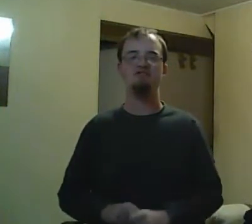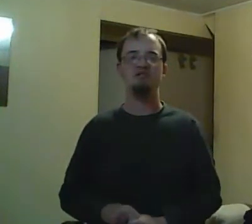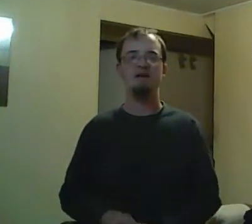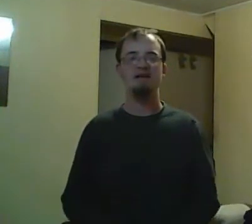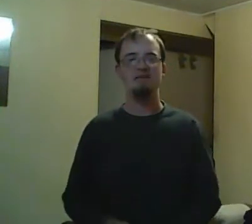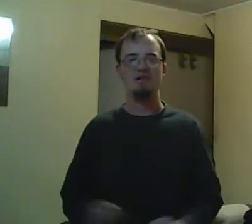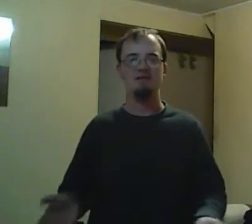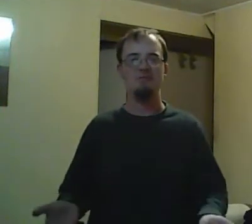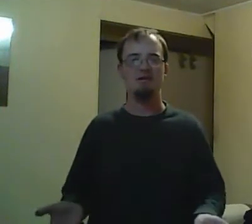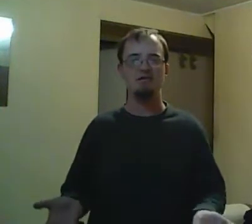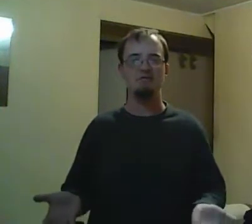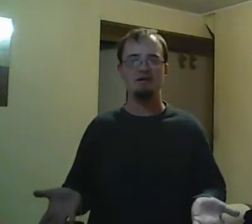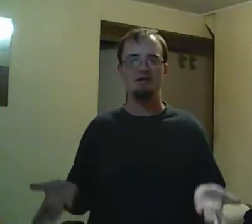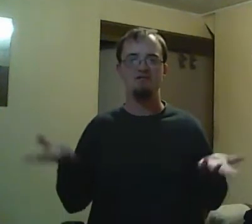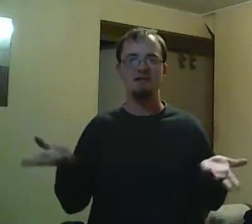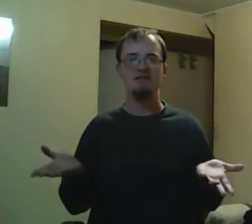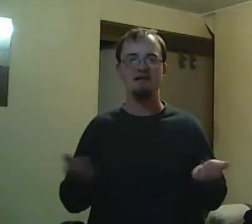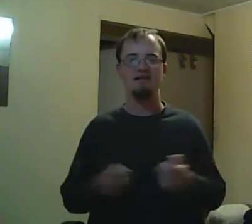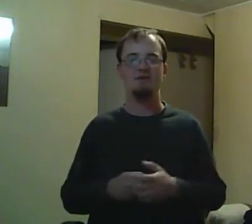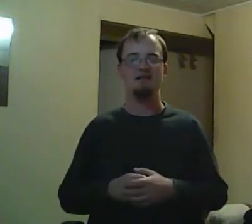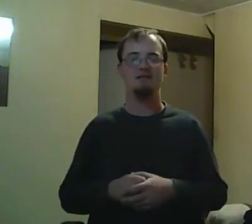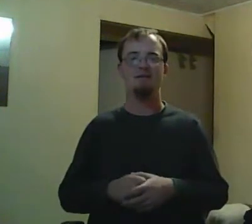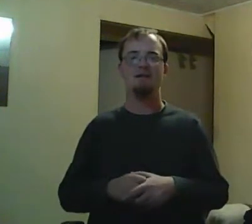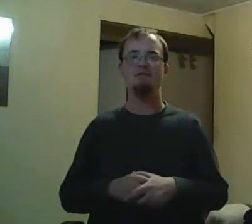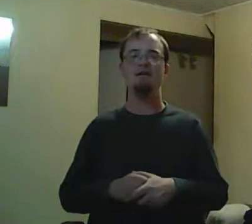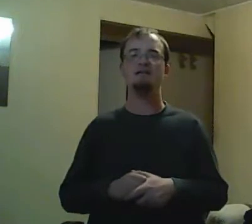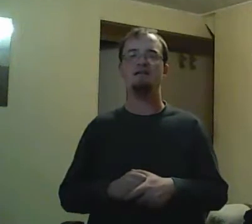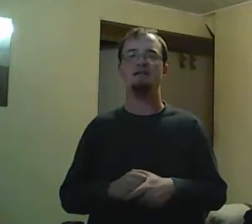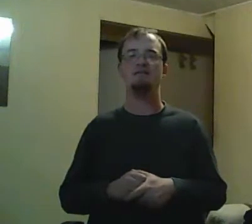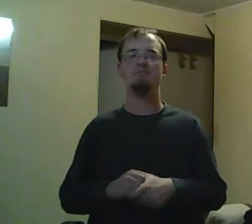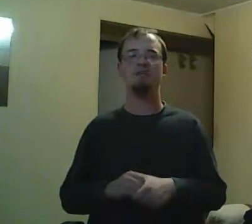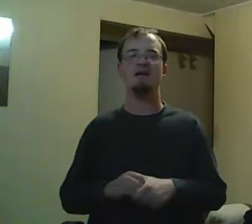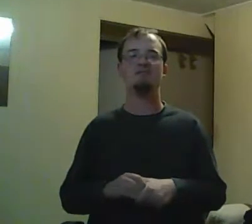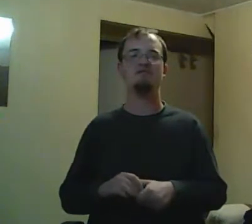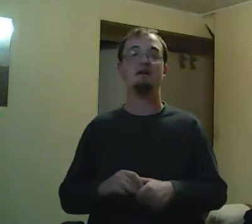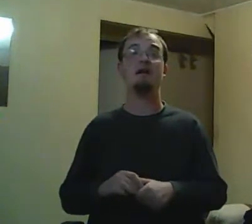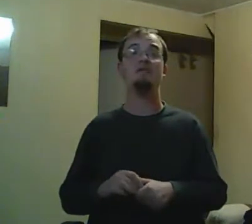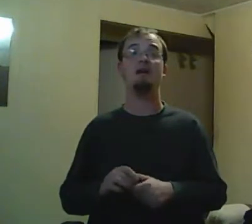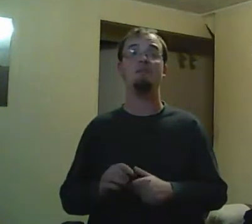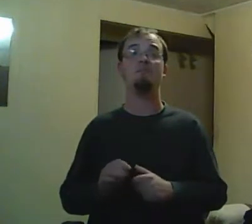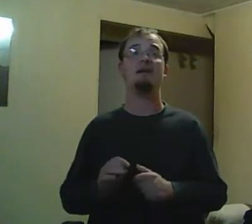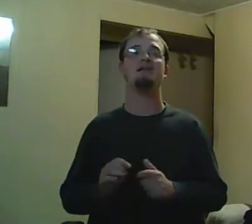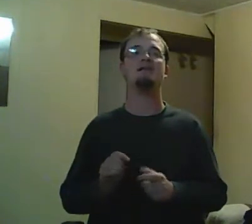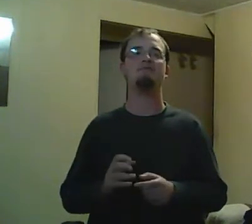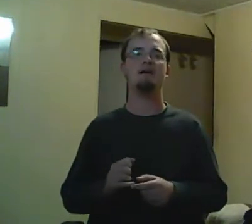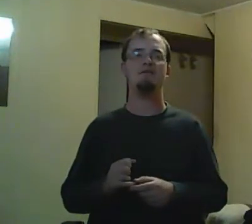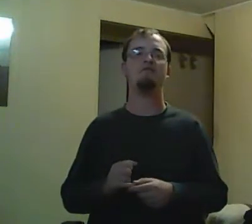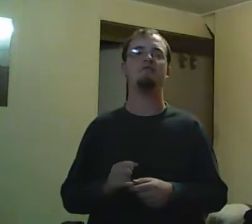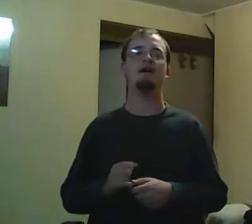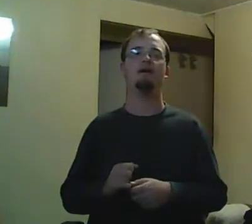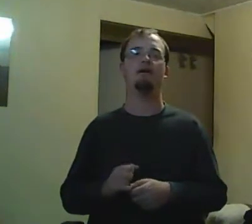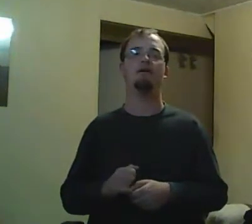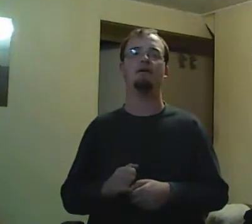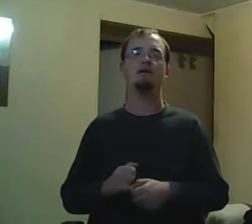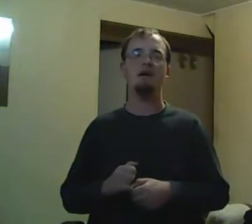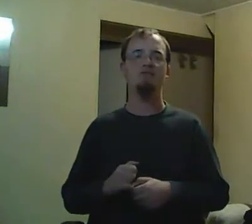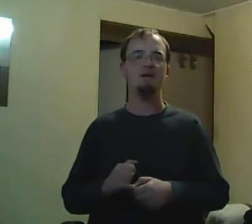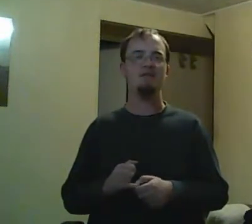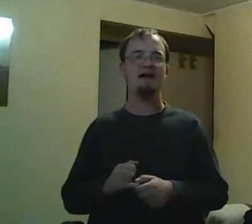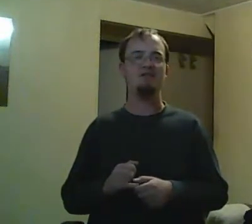tormenting me and not being my friend. But he never said Jimmy was a bully. He basically says